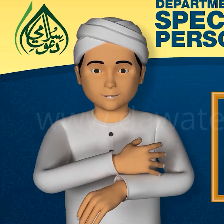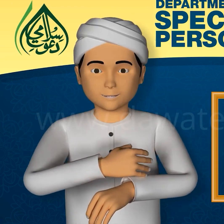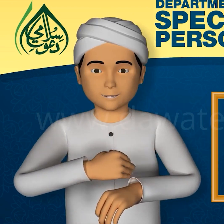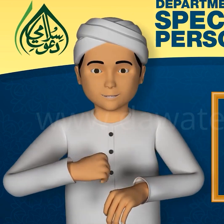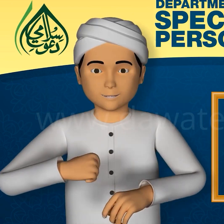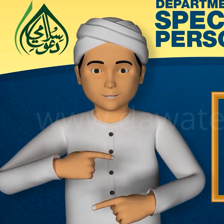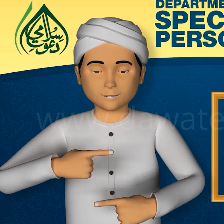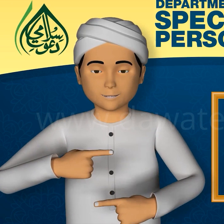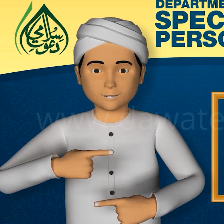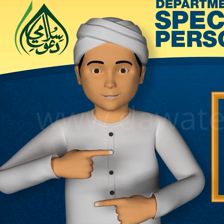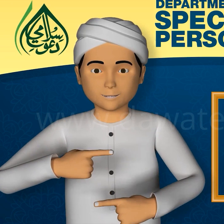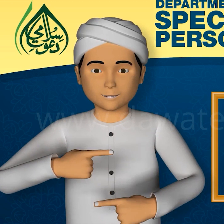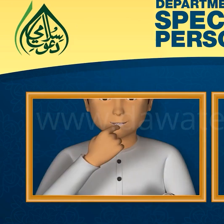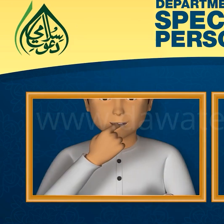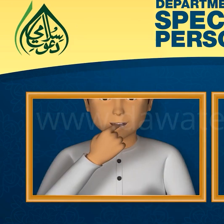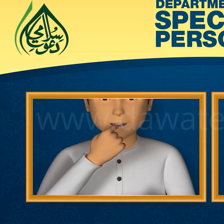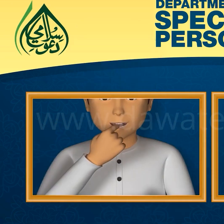Khoon ki botol,